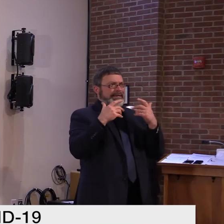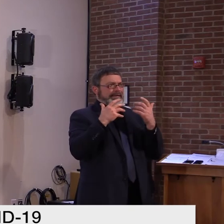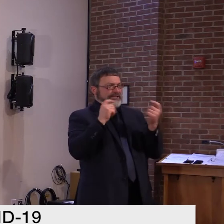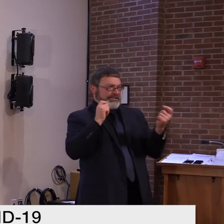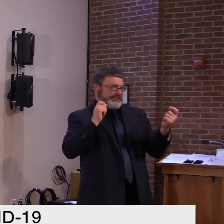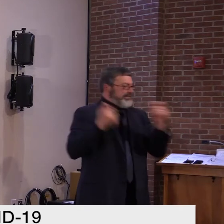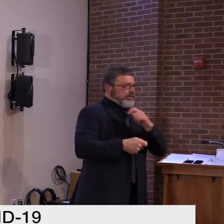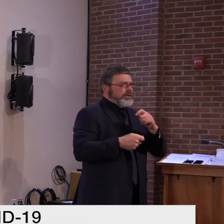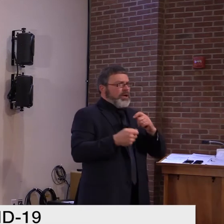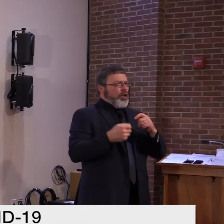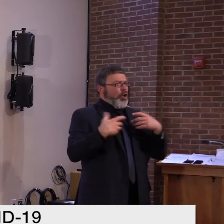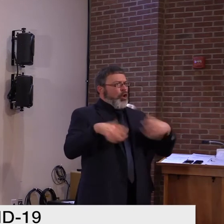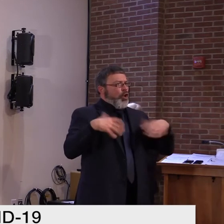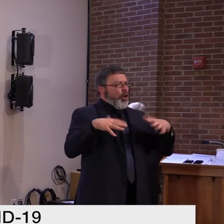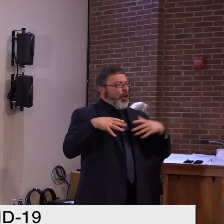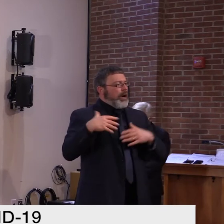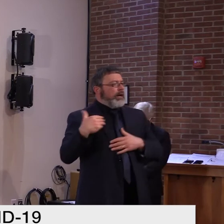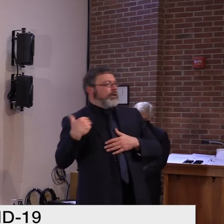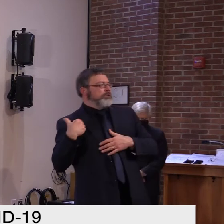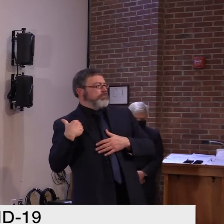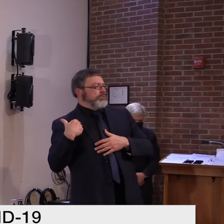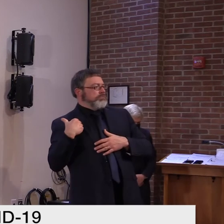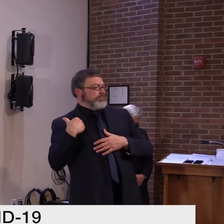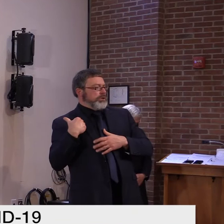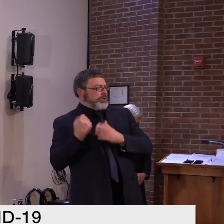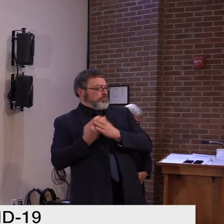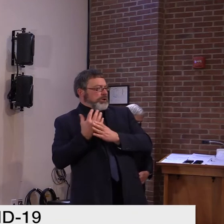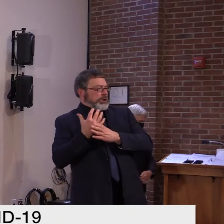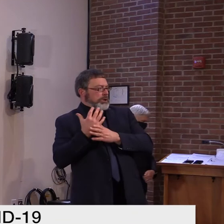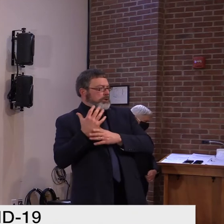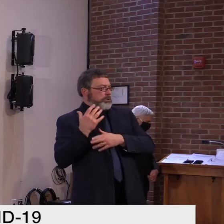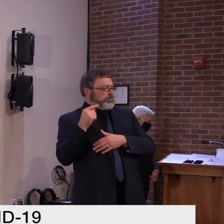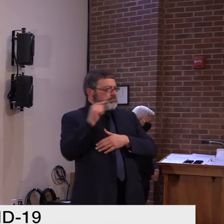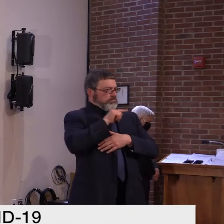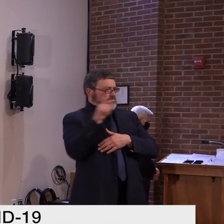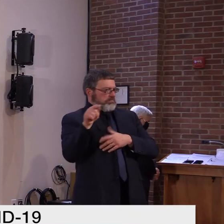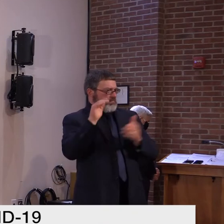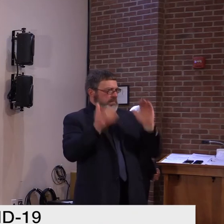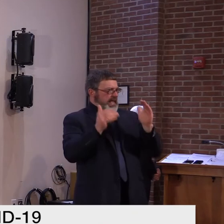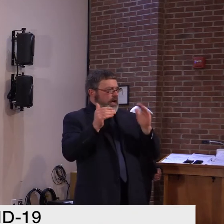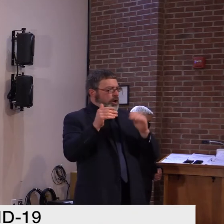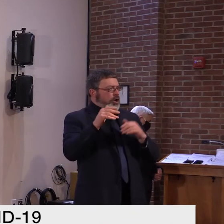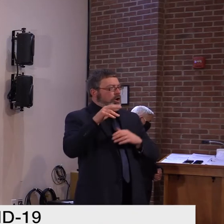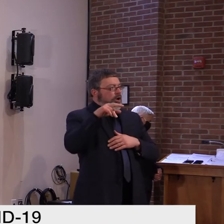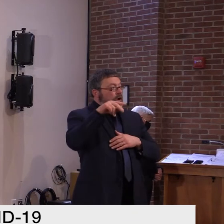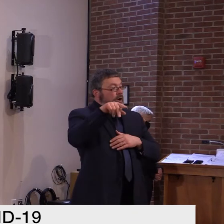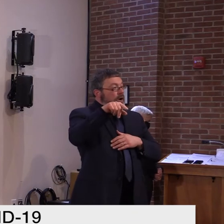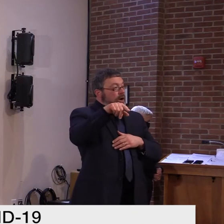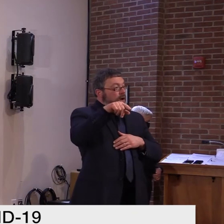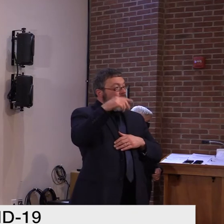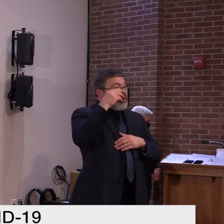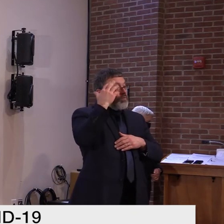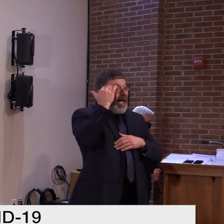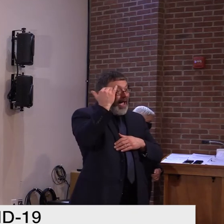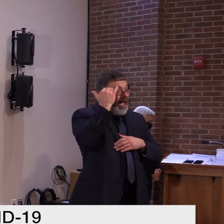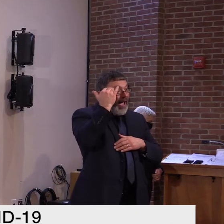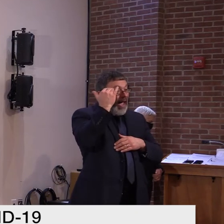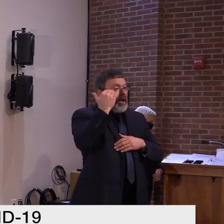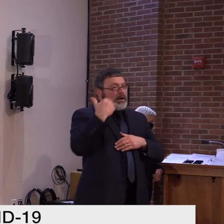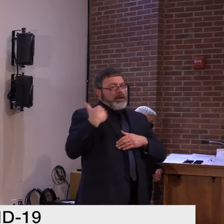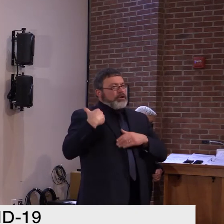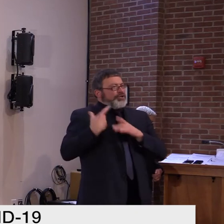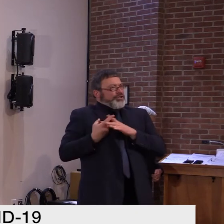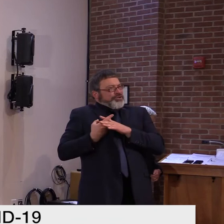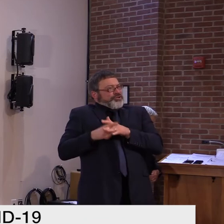We've surpassed something in the high 60,000s for hospitalizations as a country.